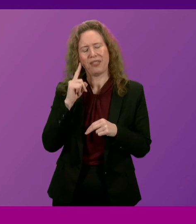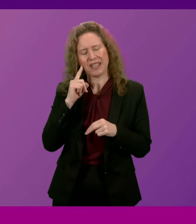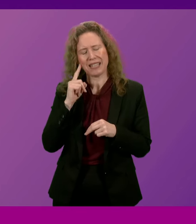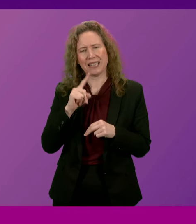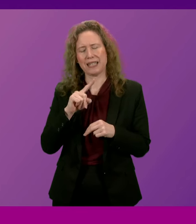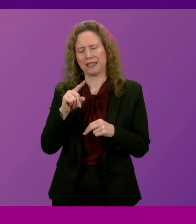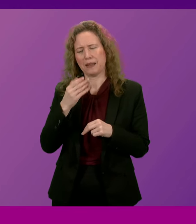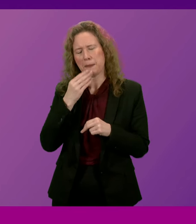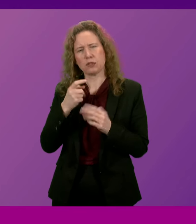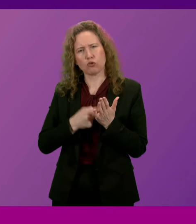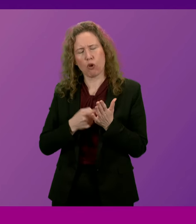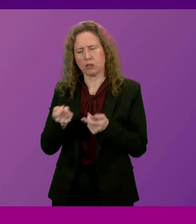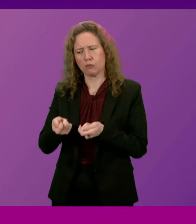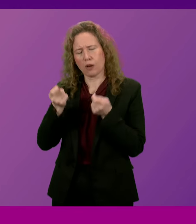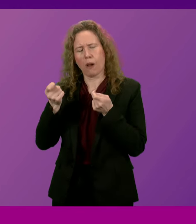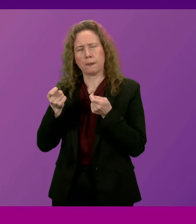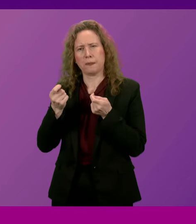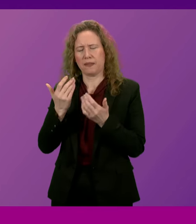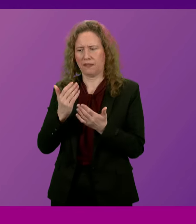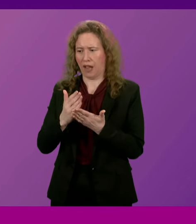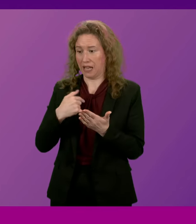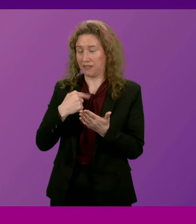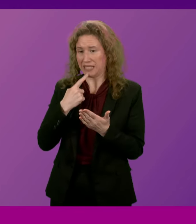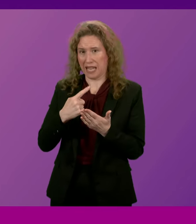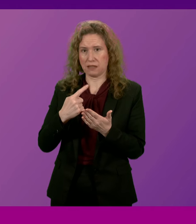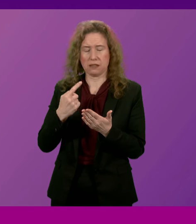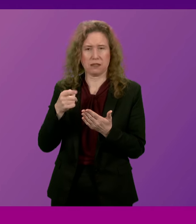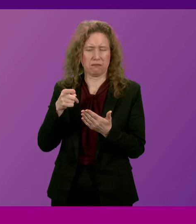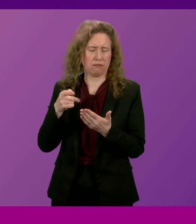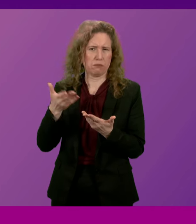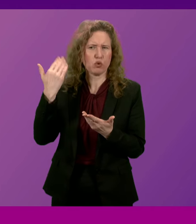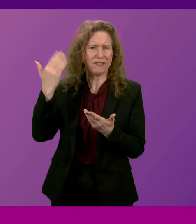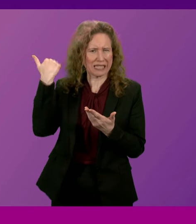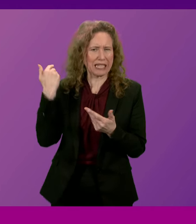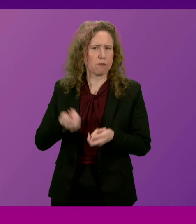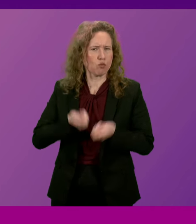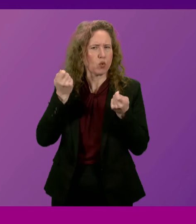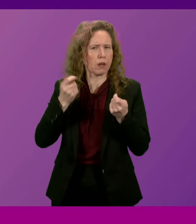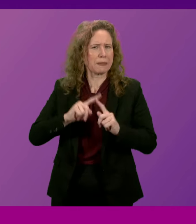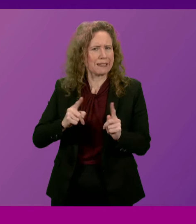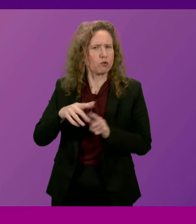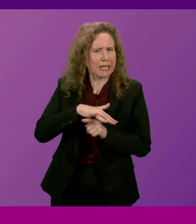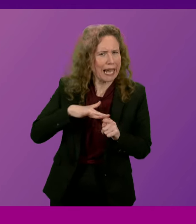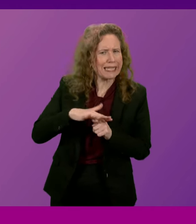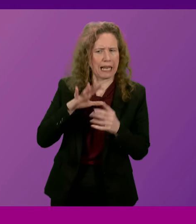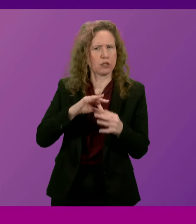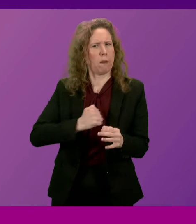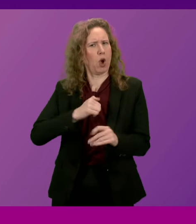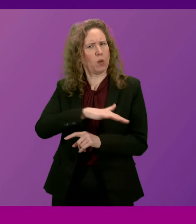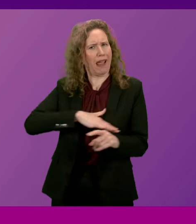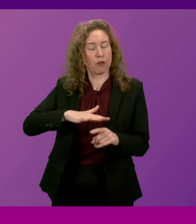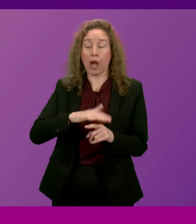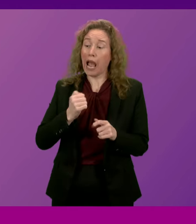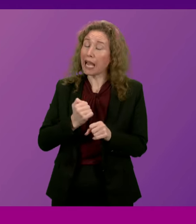Mr. Ross raises the fact that I have expressed points in relation to previous cases in my own constituency. I did that